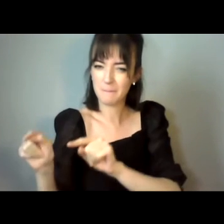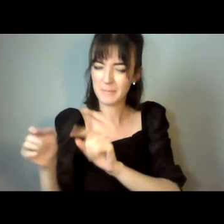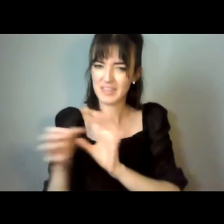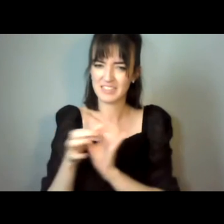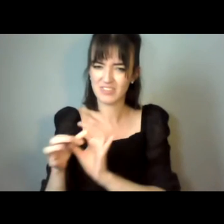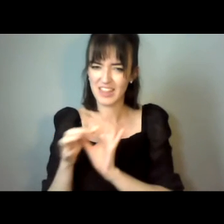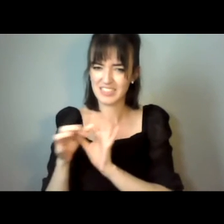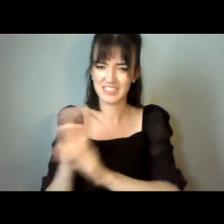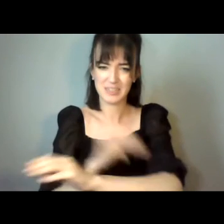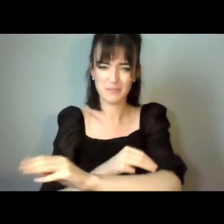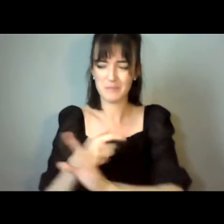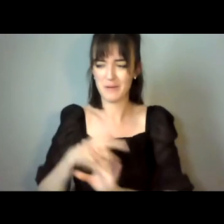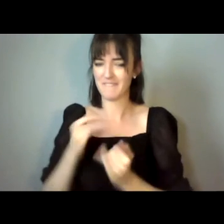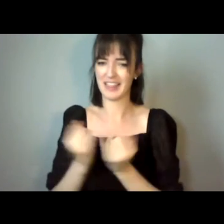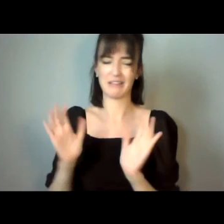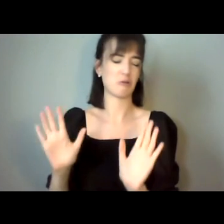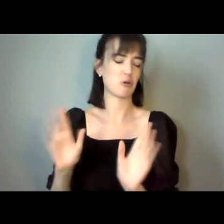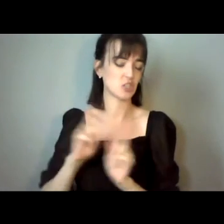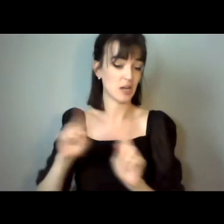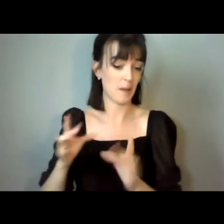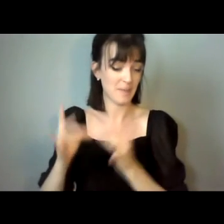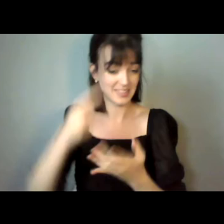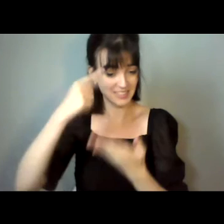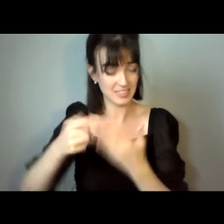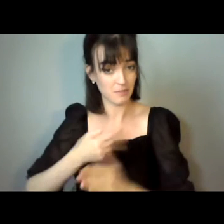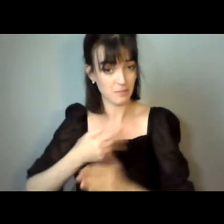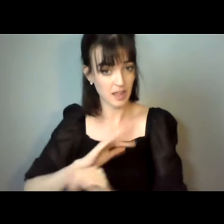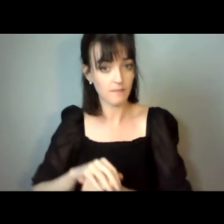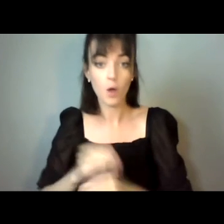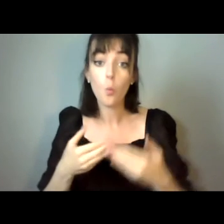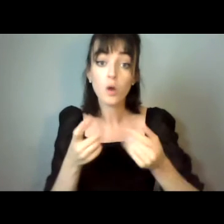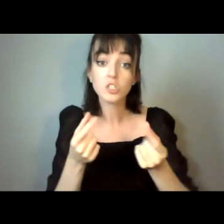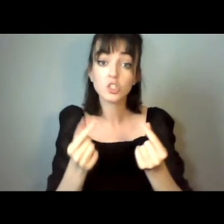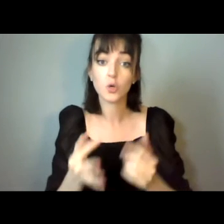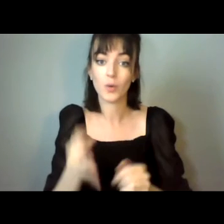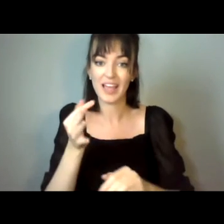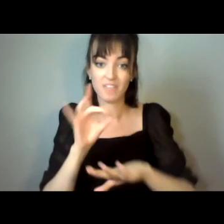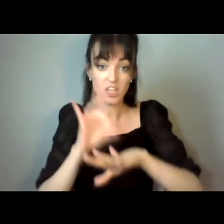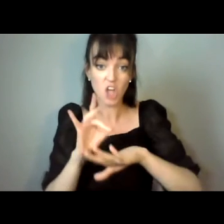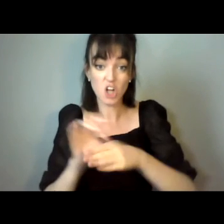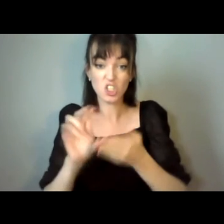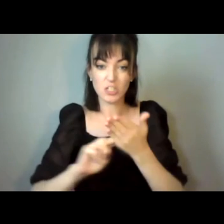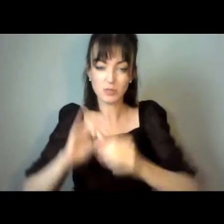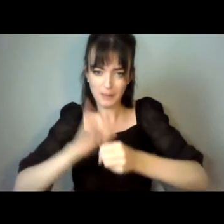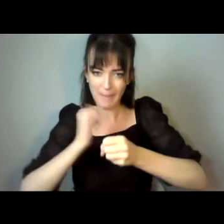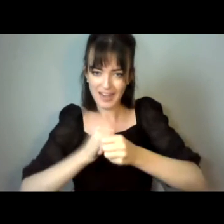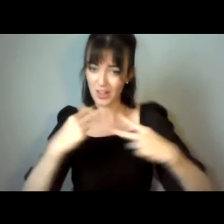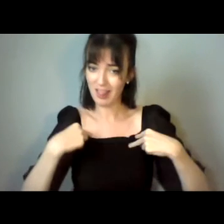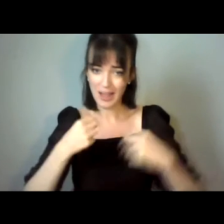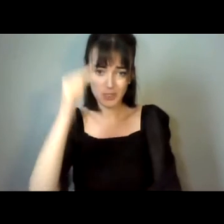shouldn't be making that decision yourself? And what do you do when the doctor speaks jargon to you and you don't understand?